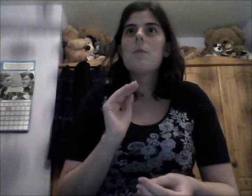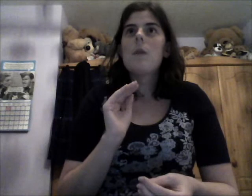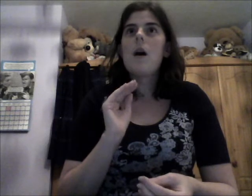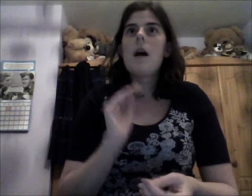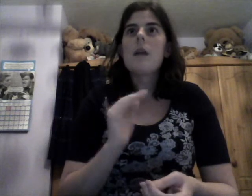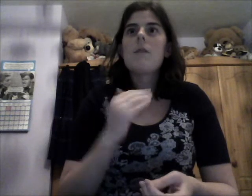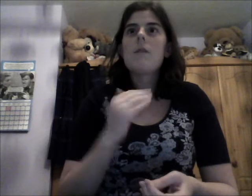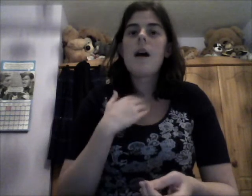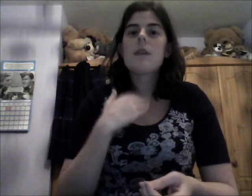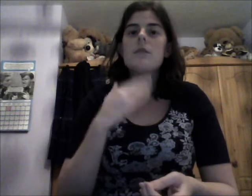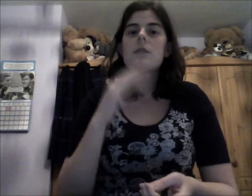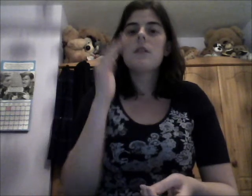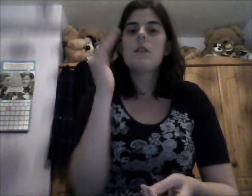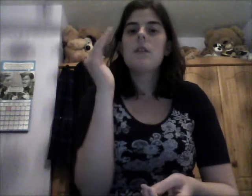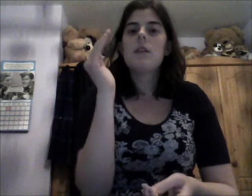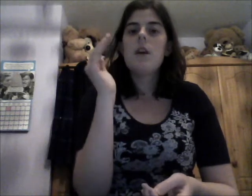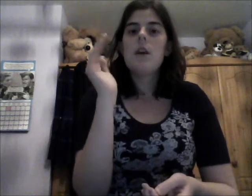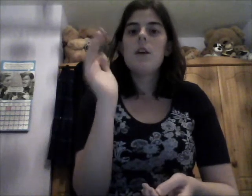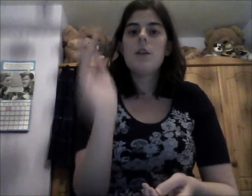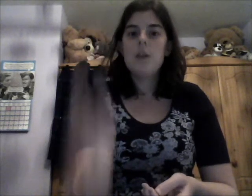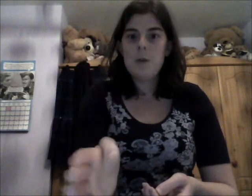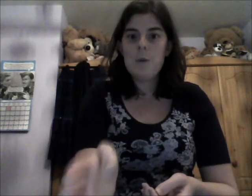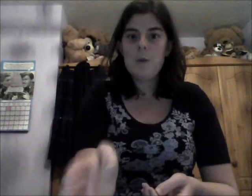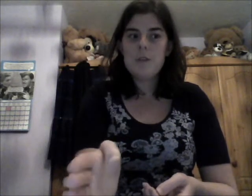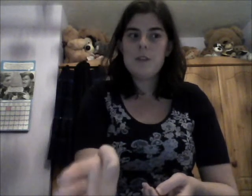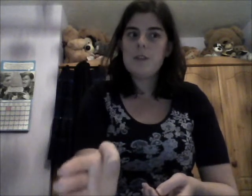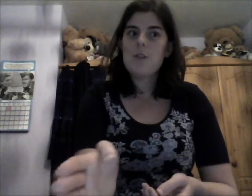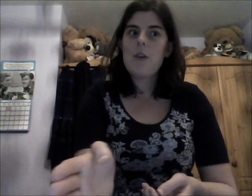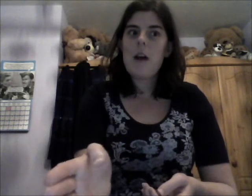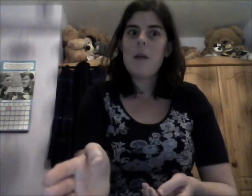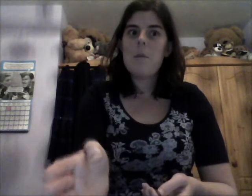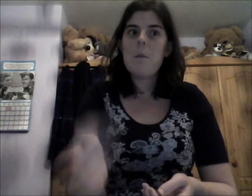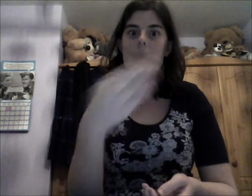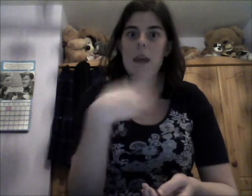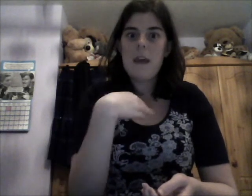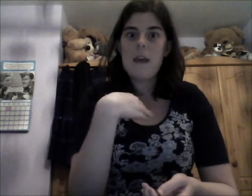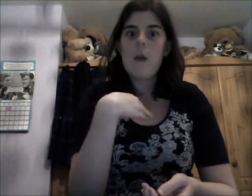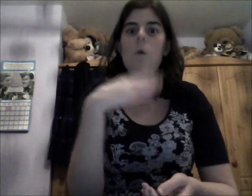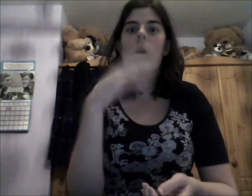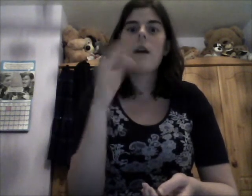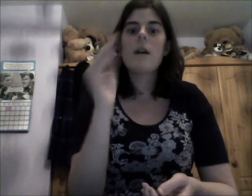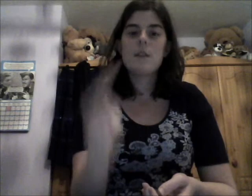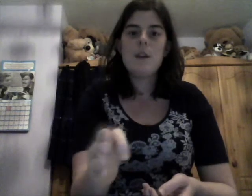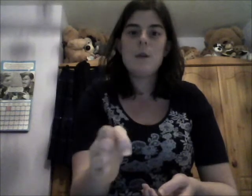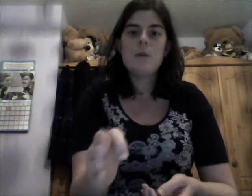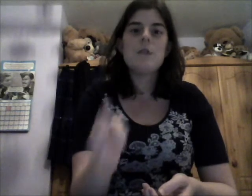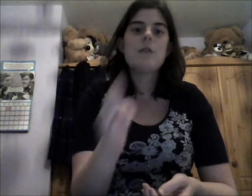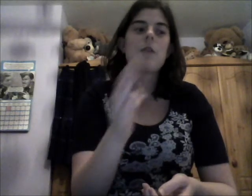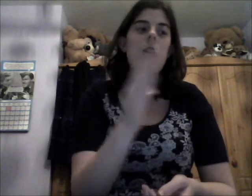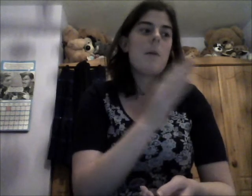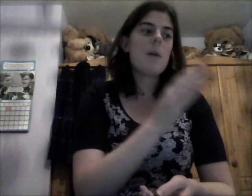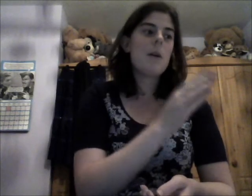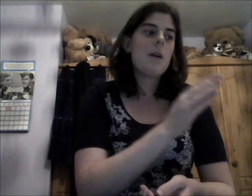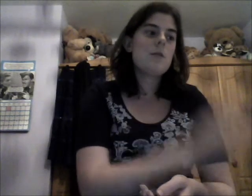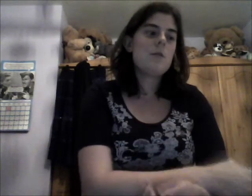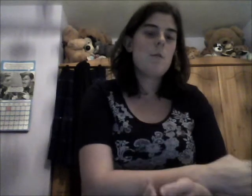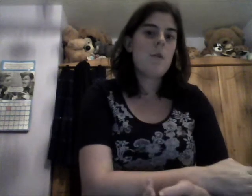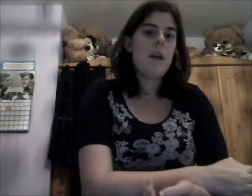if if I ask you to describe me, or I ask you to describe someone else,